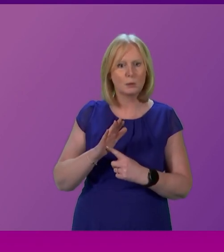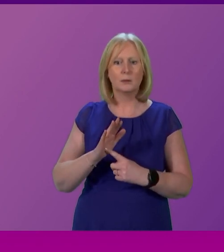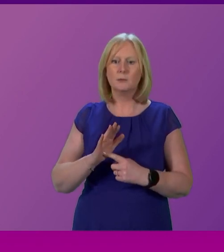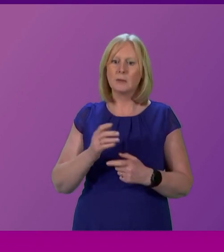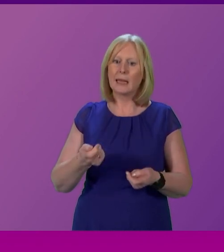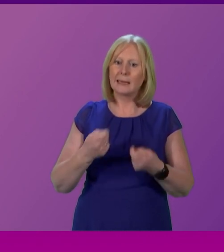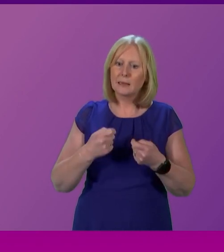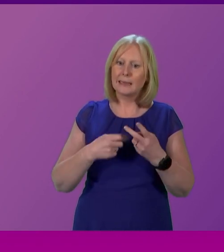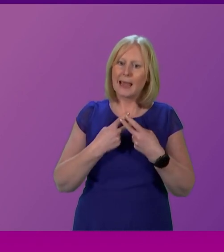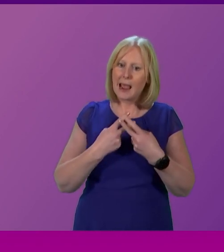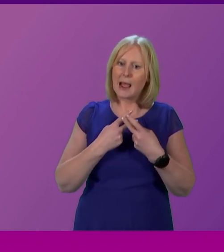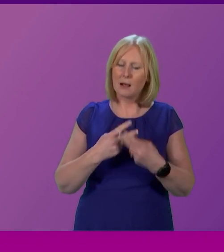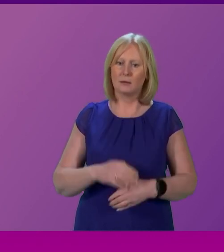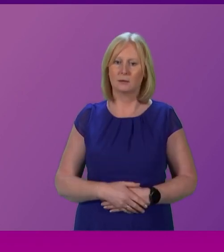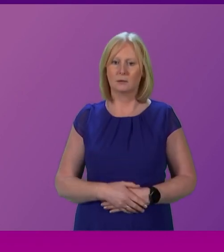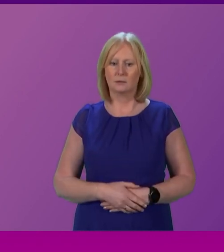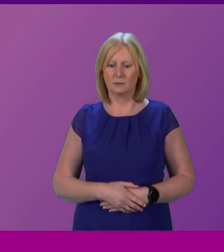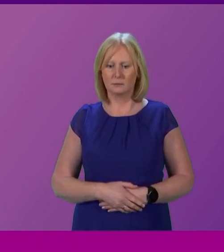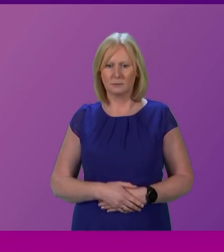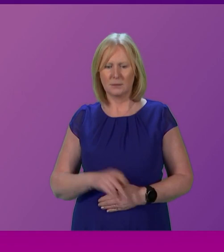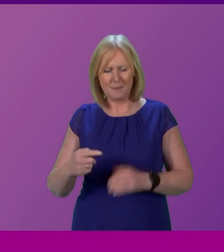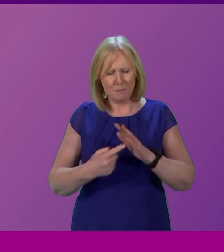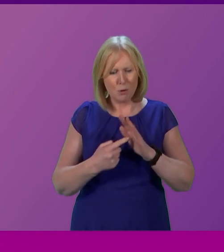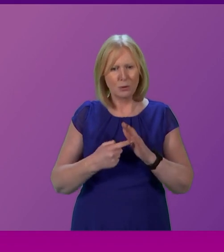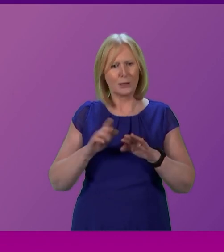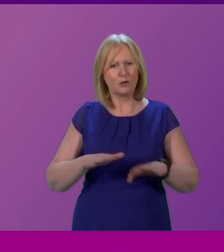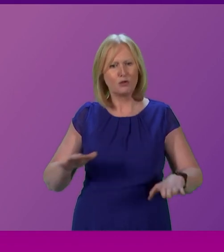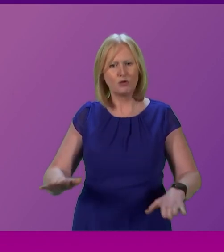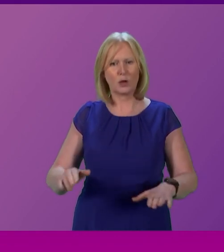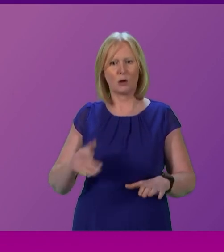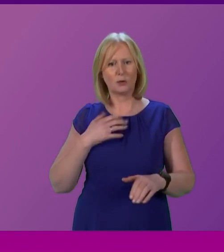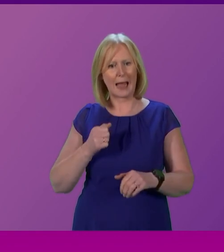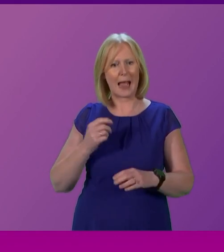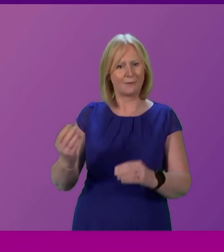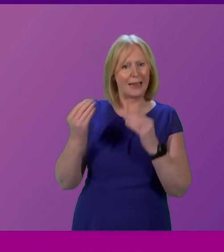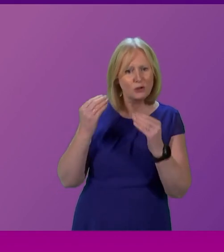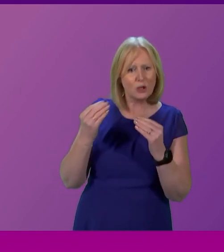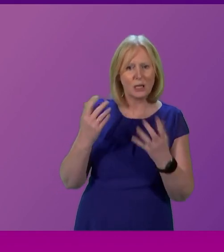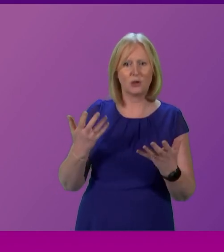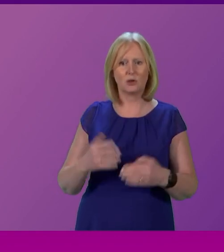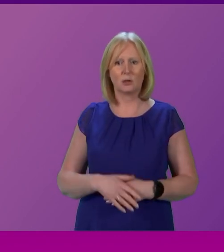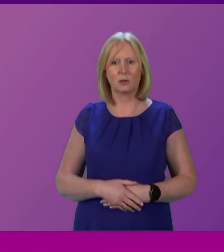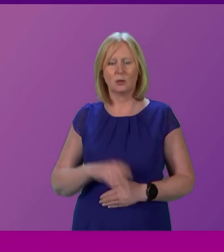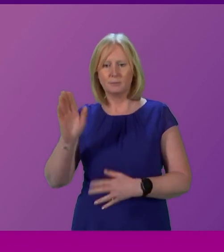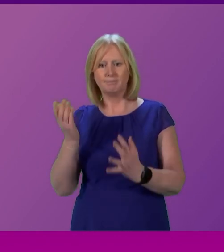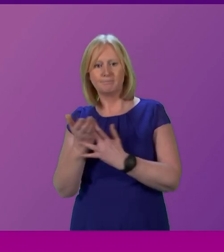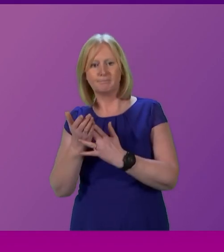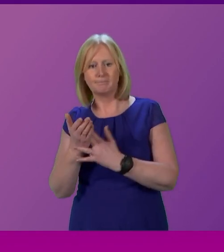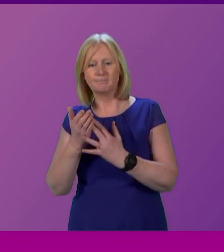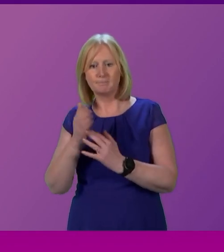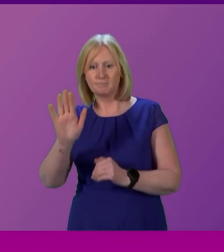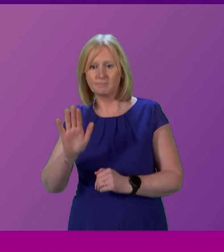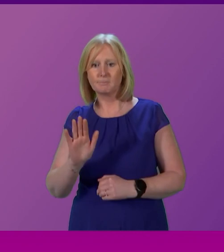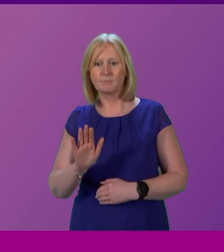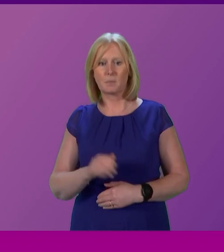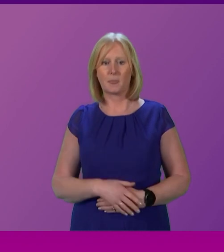social care that they need. They care about whether their children are receiving an education or whether they can afford to turn on their PT.